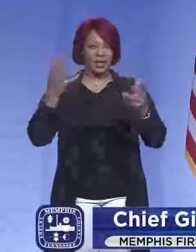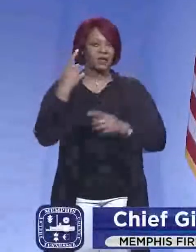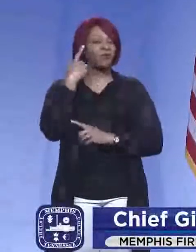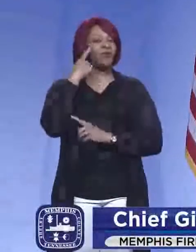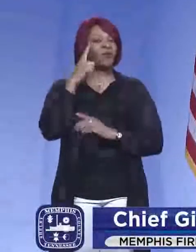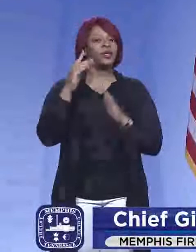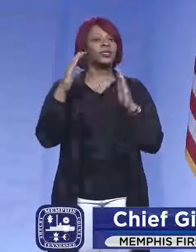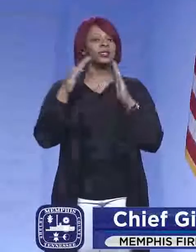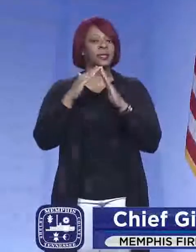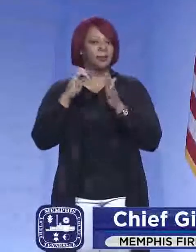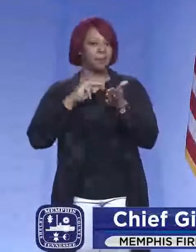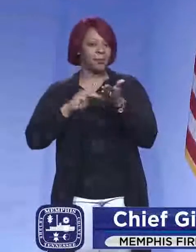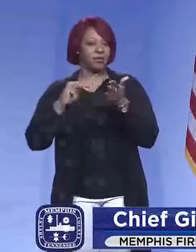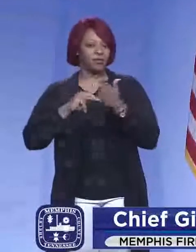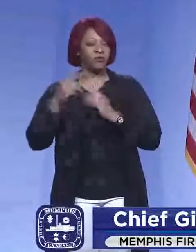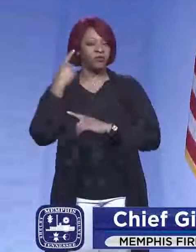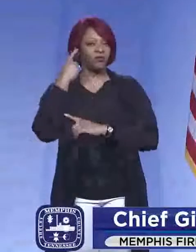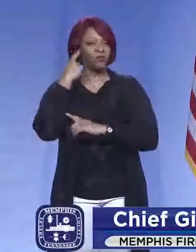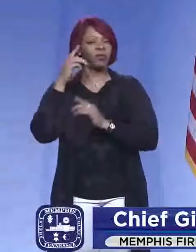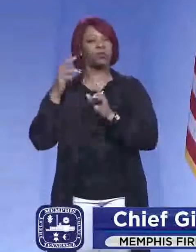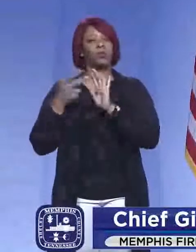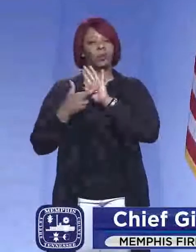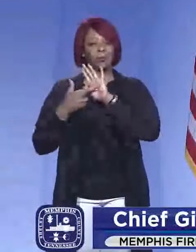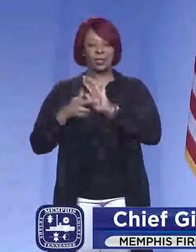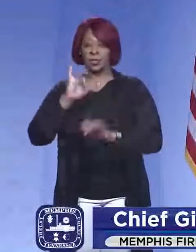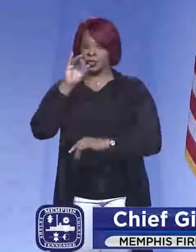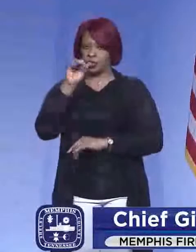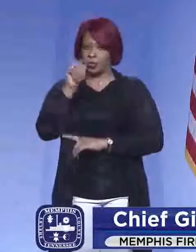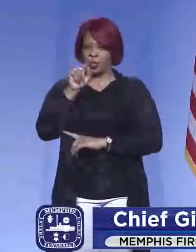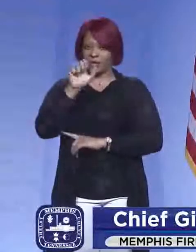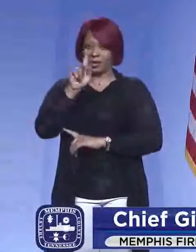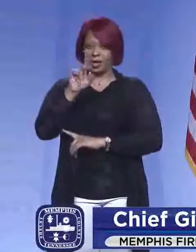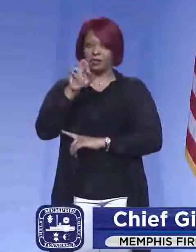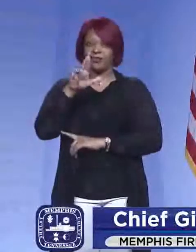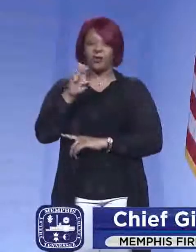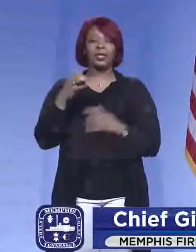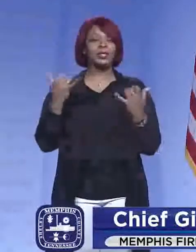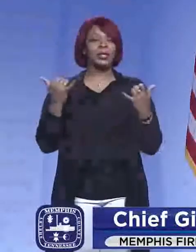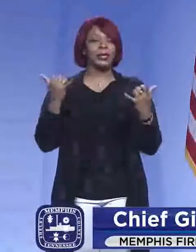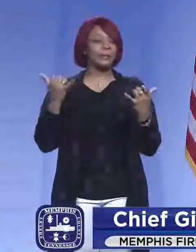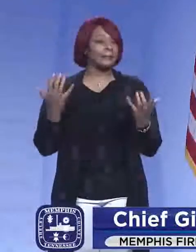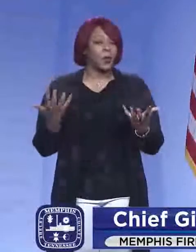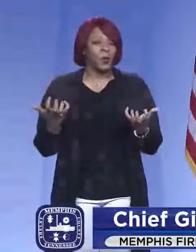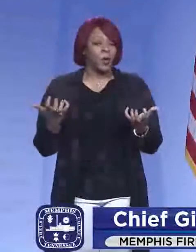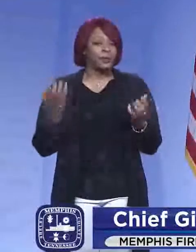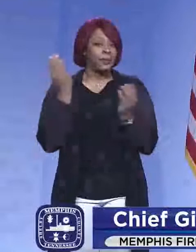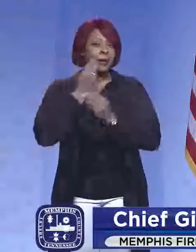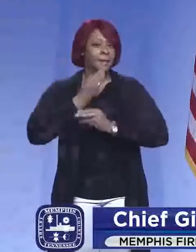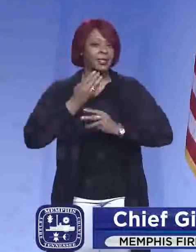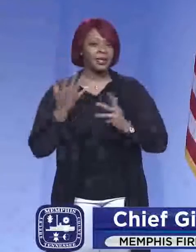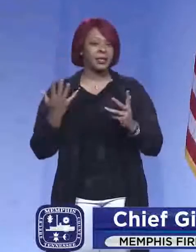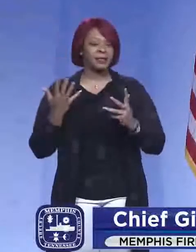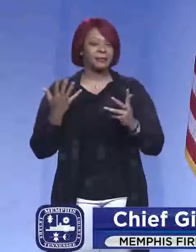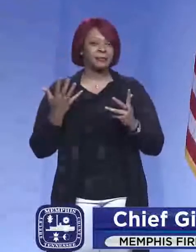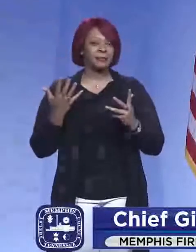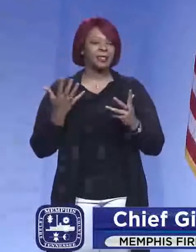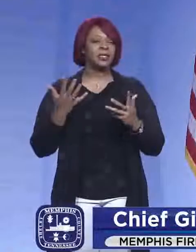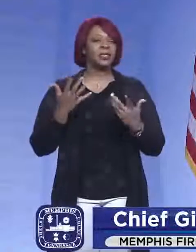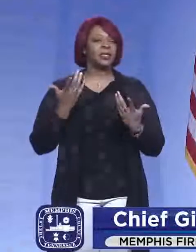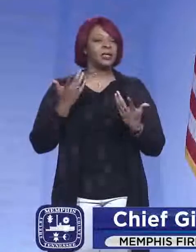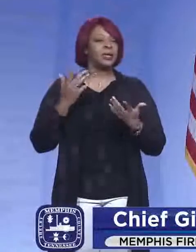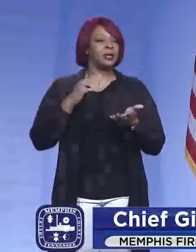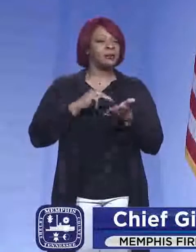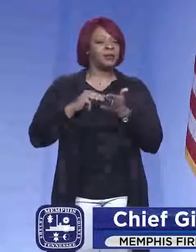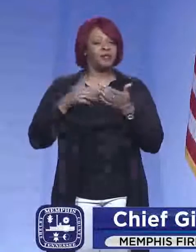city of Memphis today on behalf of the joint task force. Today, I want to just give you an update on the city of Memphis effort